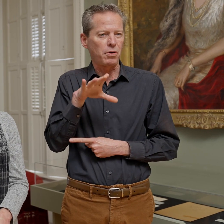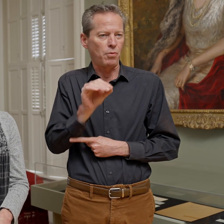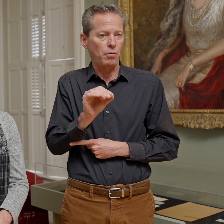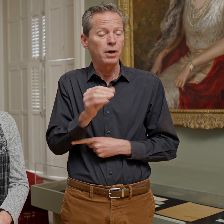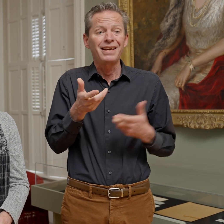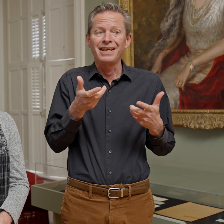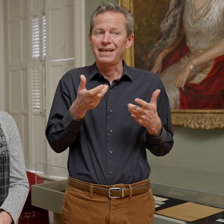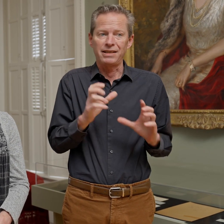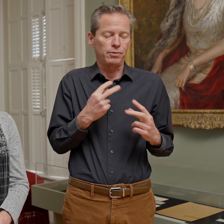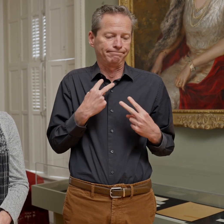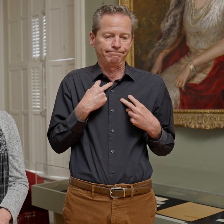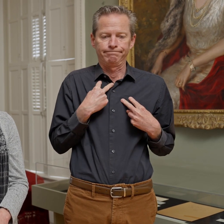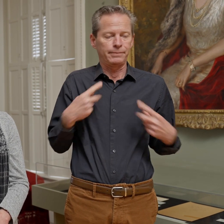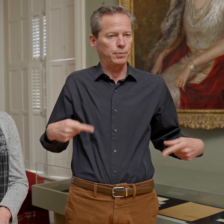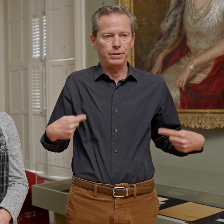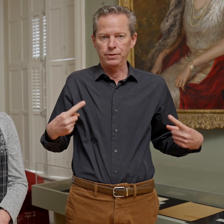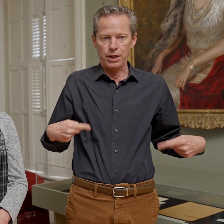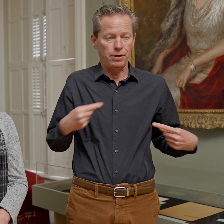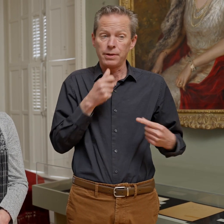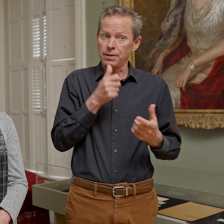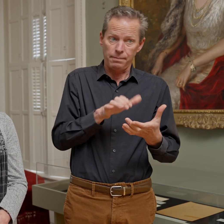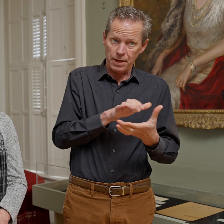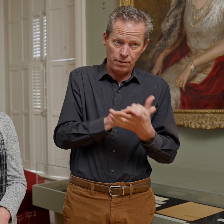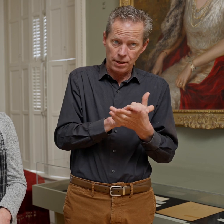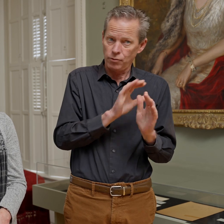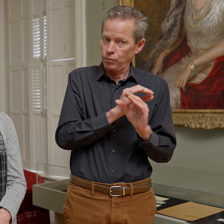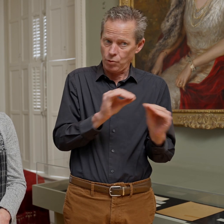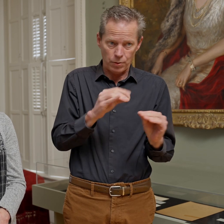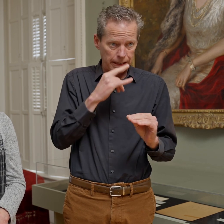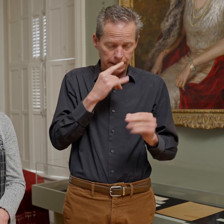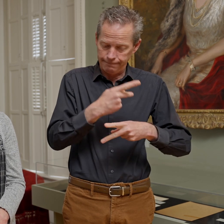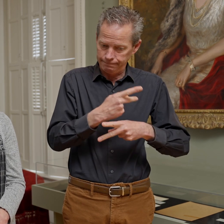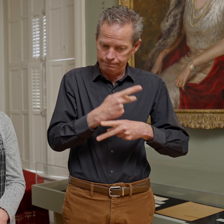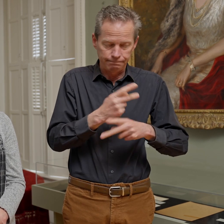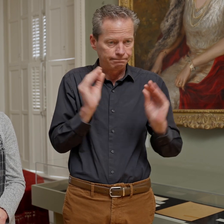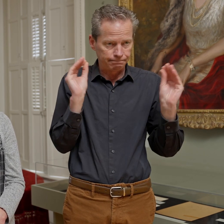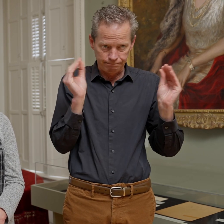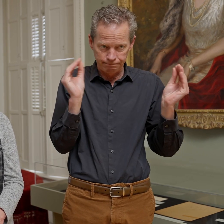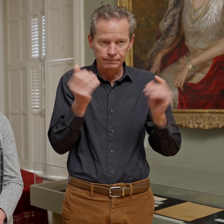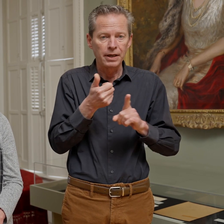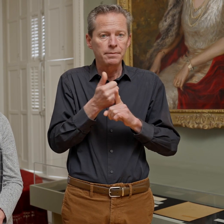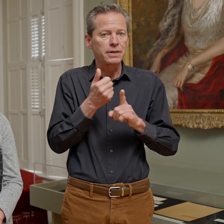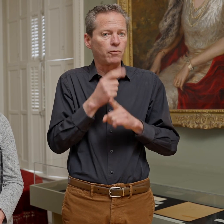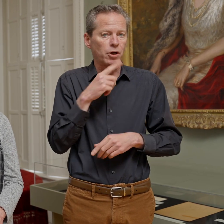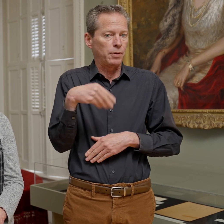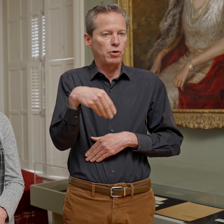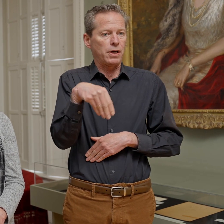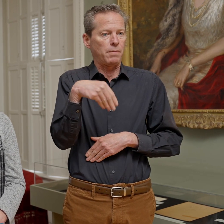end up in a wheelchair. He was not married. He didn't have kids to take care of him. He would have been ringing a bell for household staff to